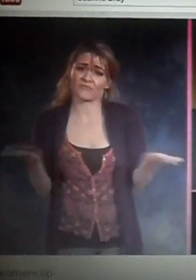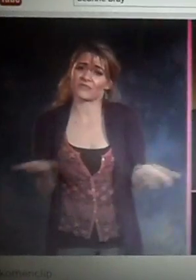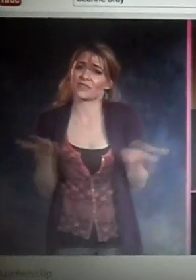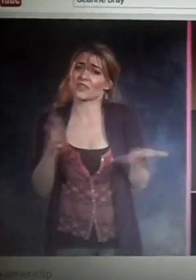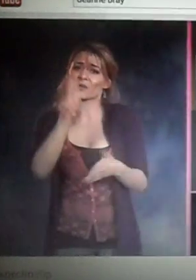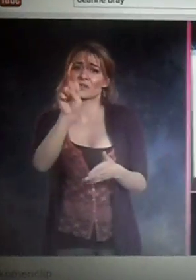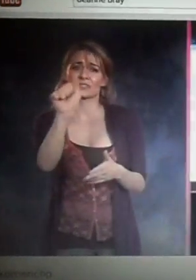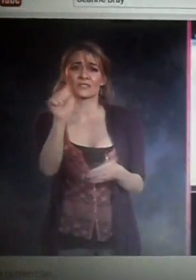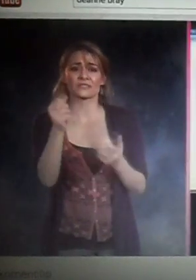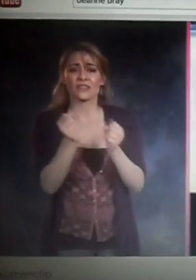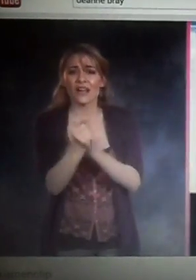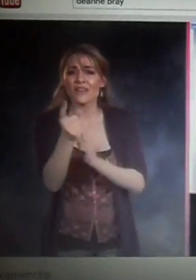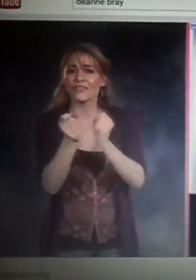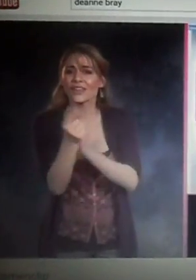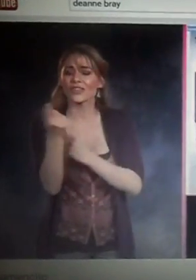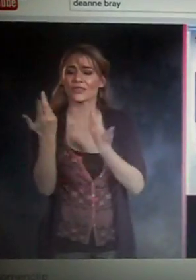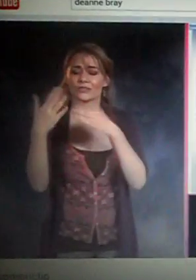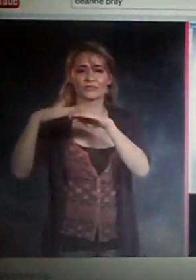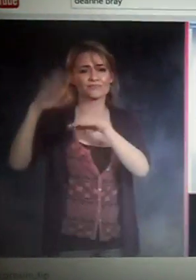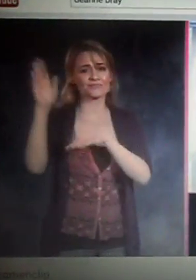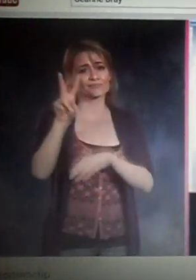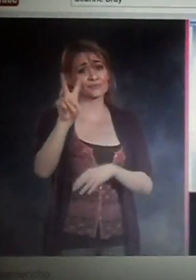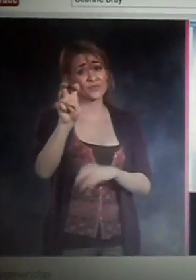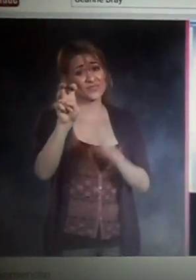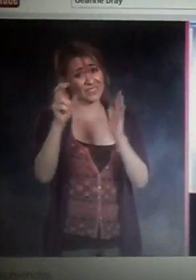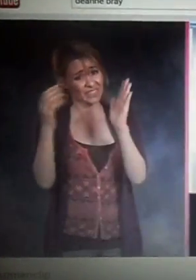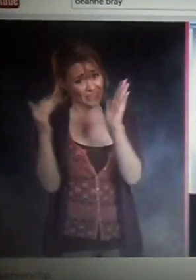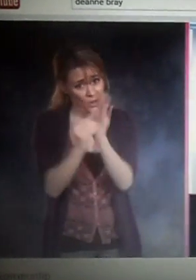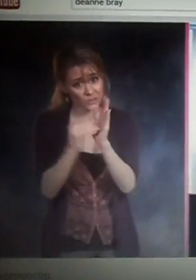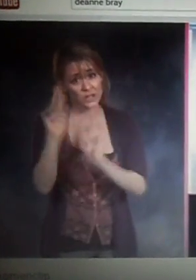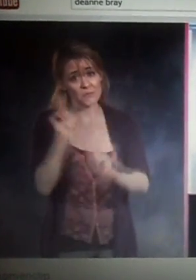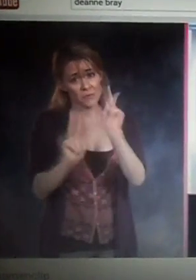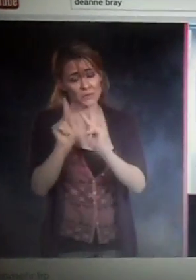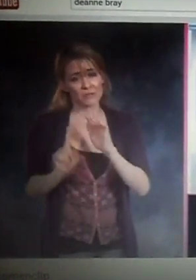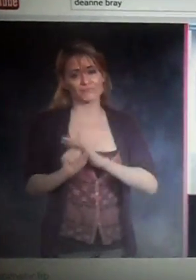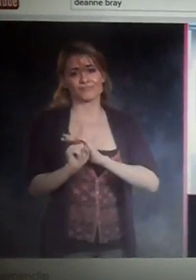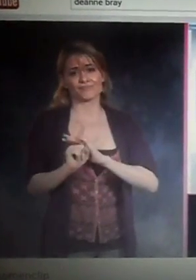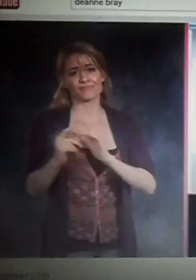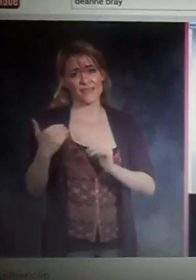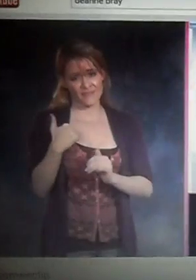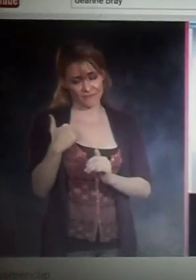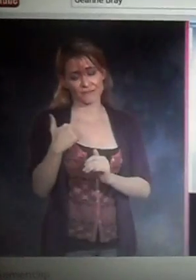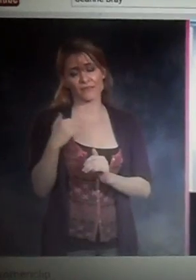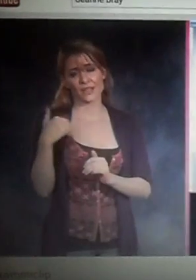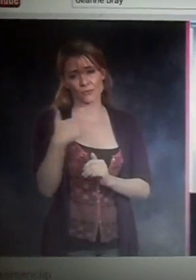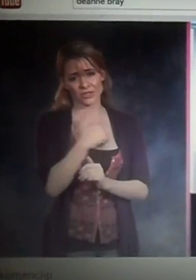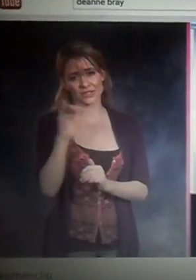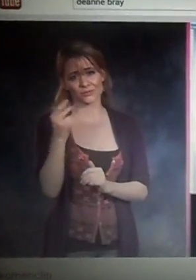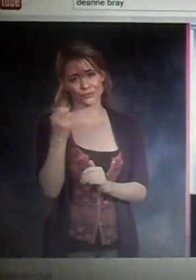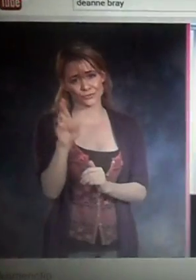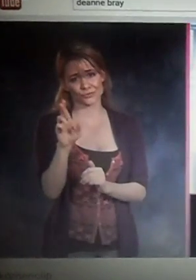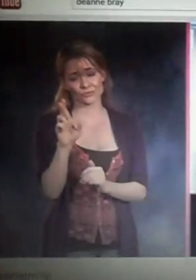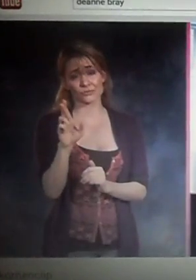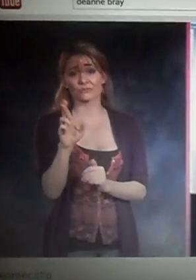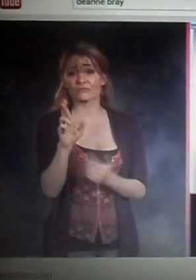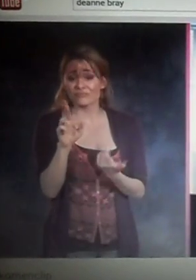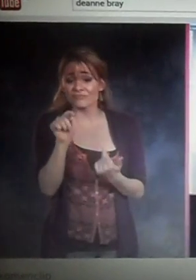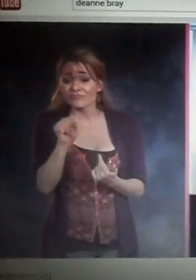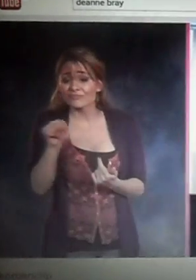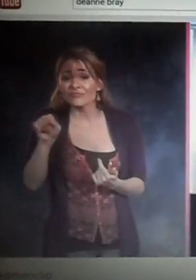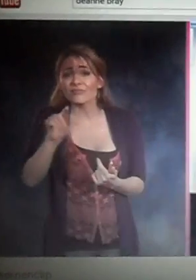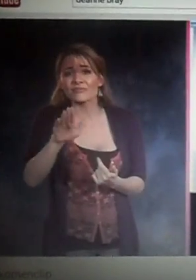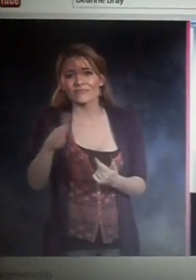And no wonder. In the U.S. every year, more than 200,000 people are diagnosed with breast cancer,